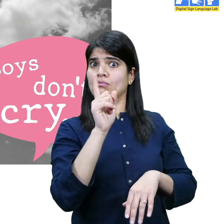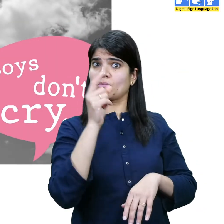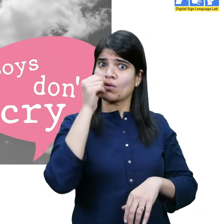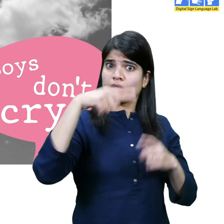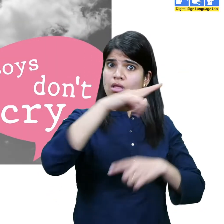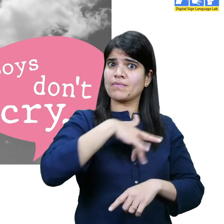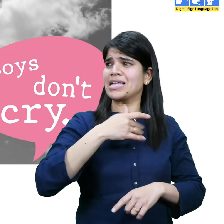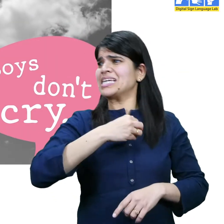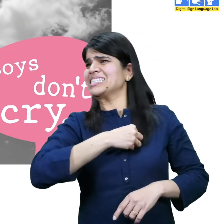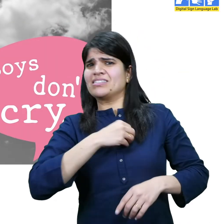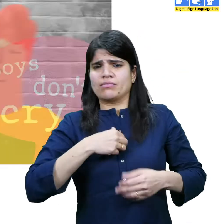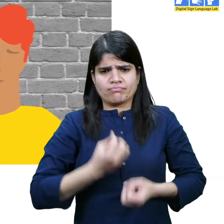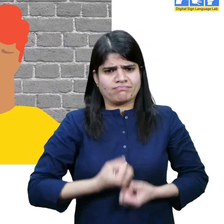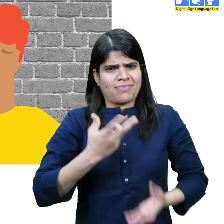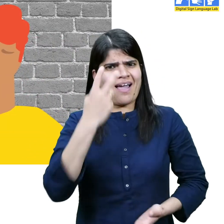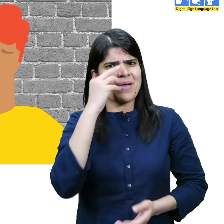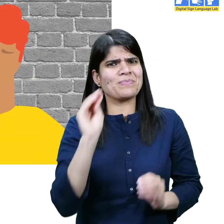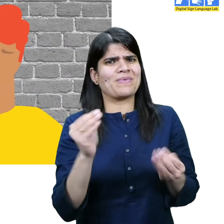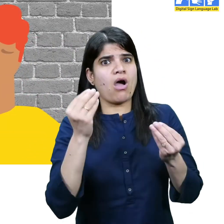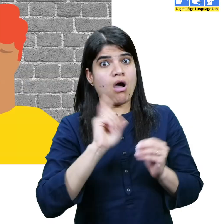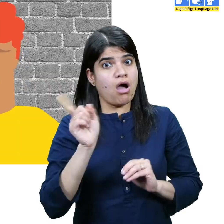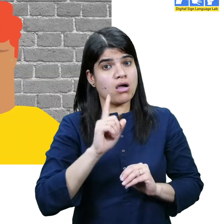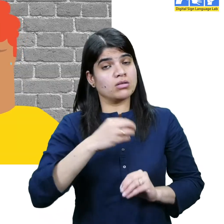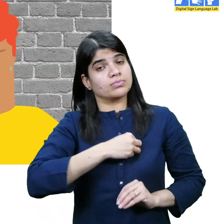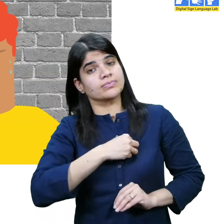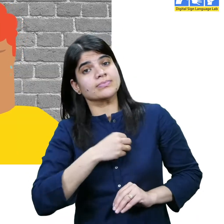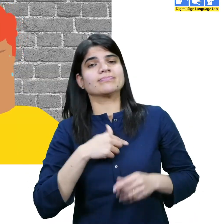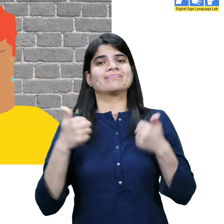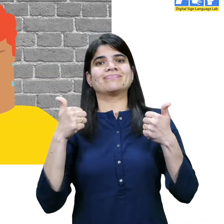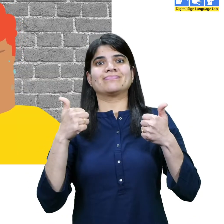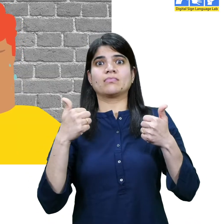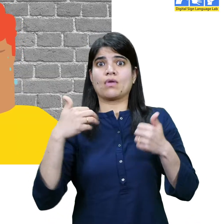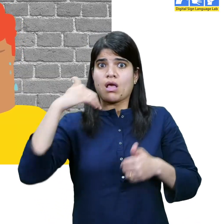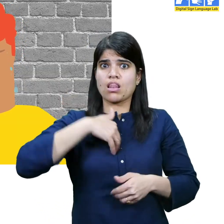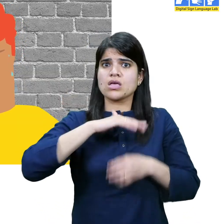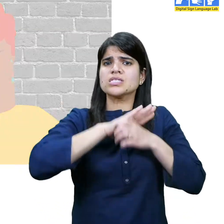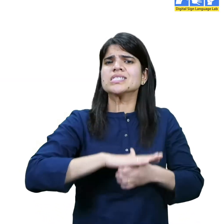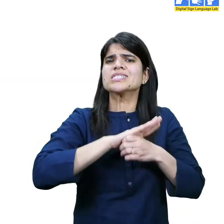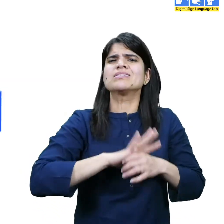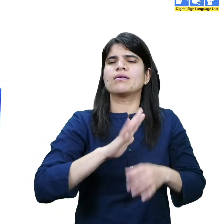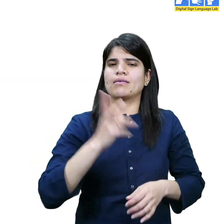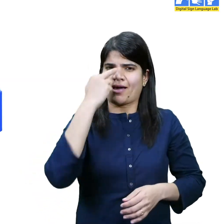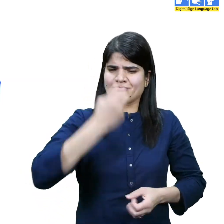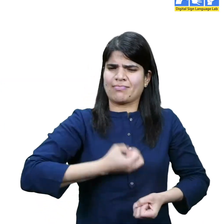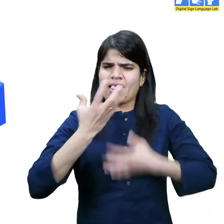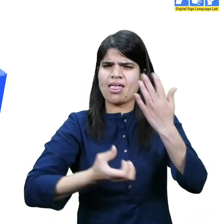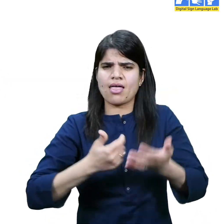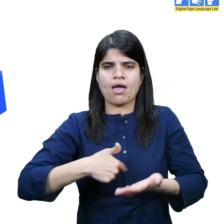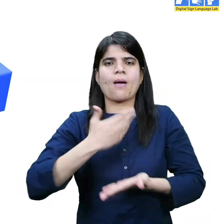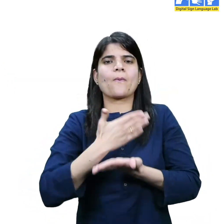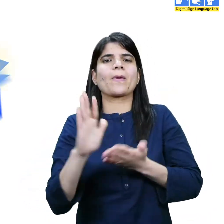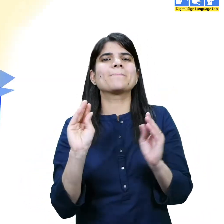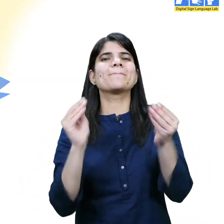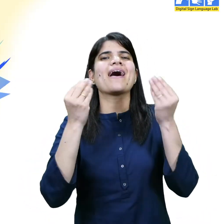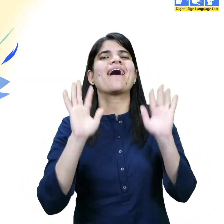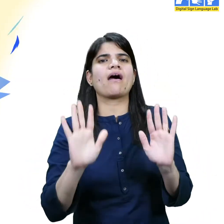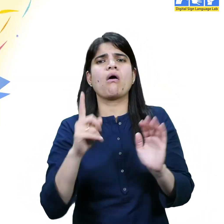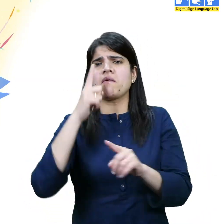don't cry? It's nothing like that. Of course everyone cries. It's normal and healthy to